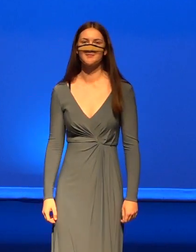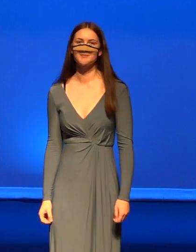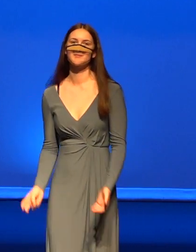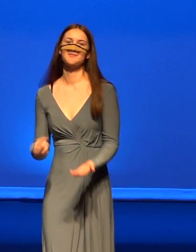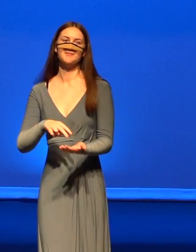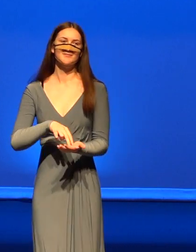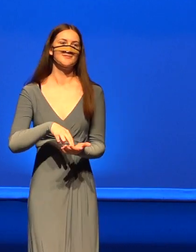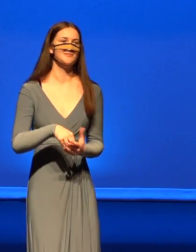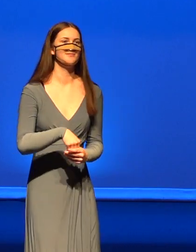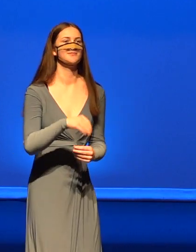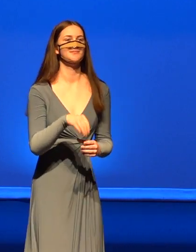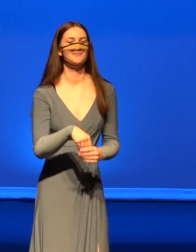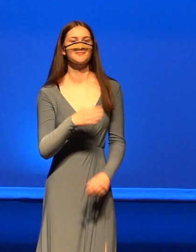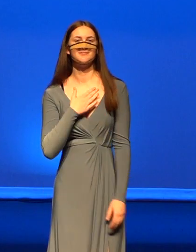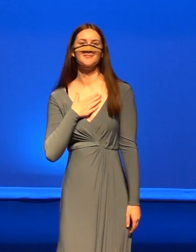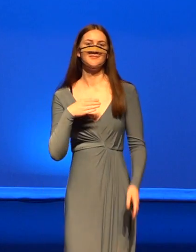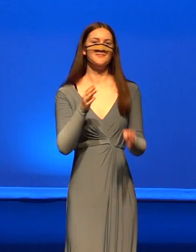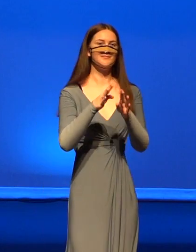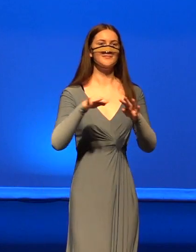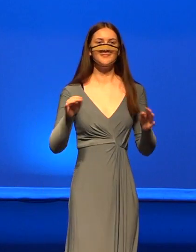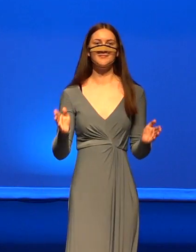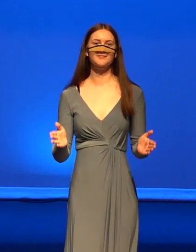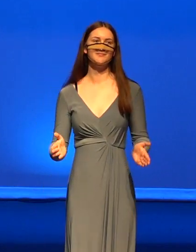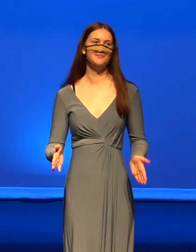Standing outside my house.